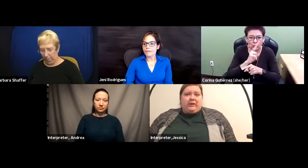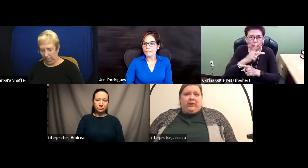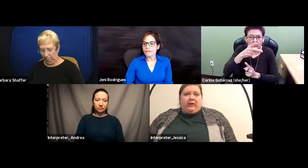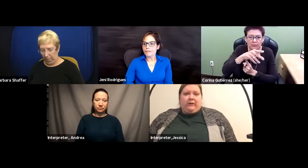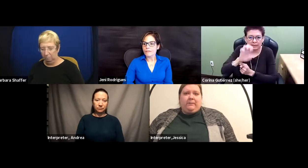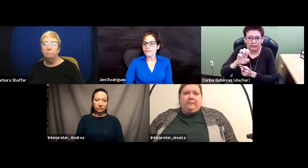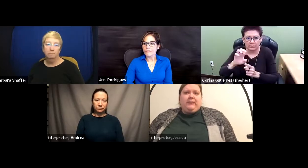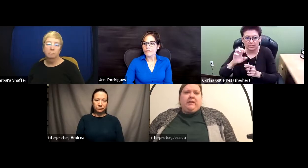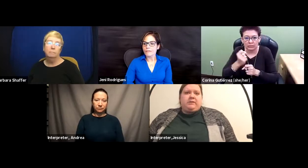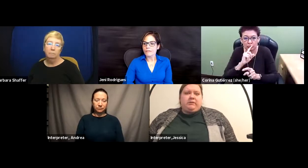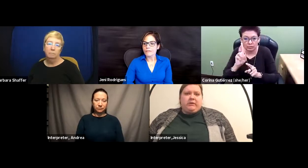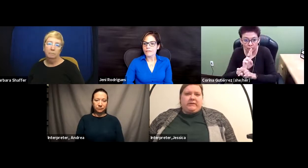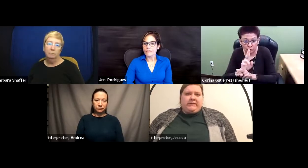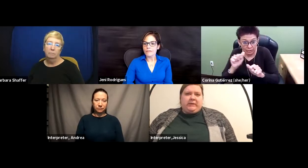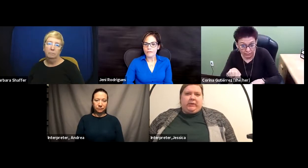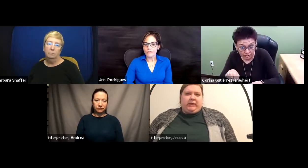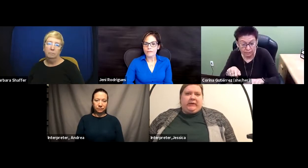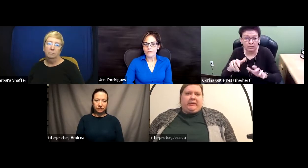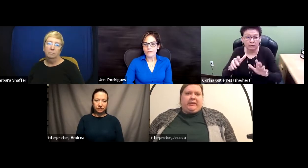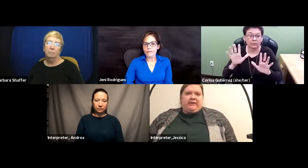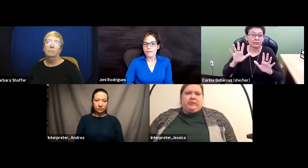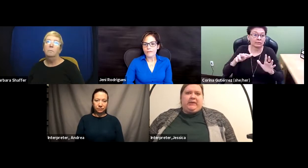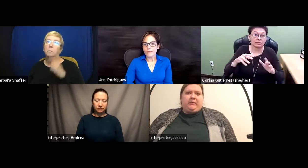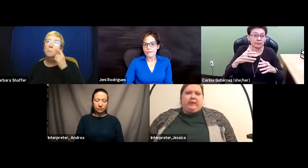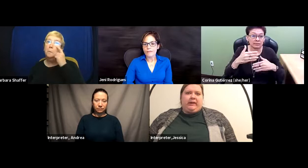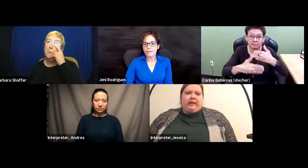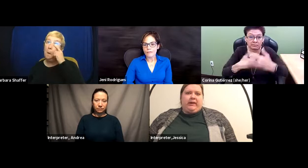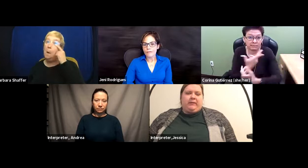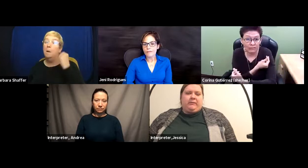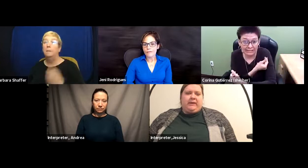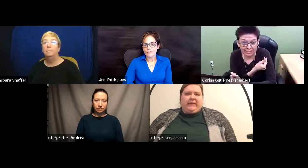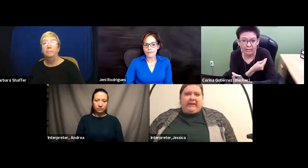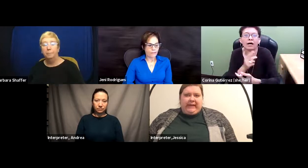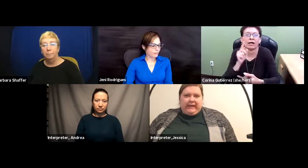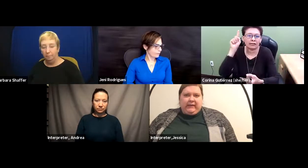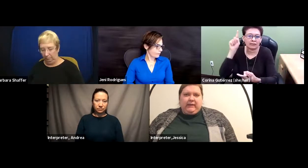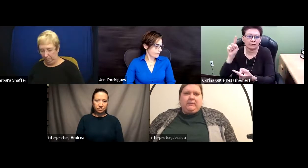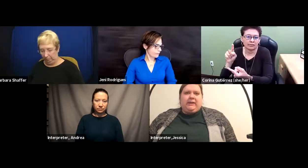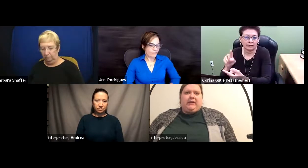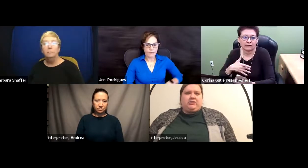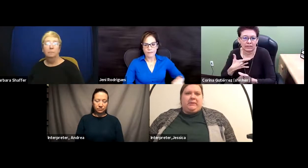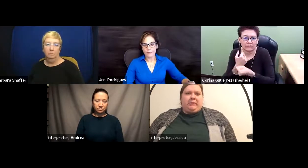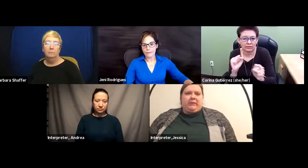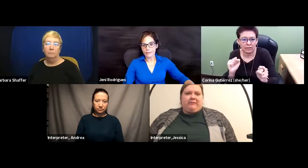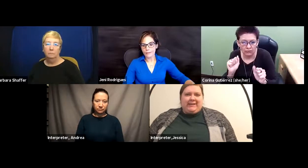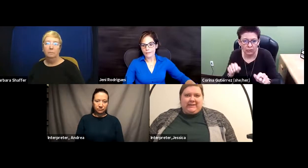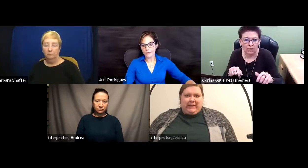occur. So, of course, we did work around that with wearing PPE, making sure people were vaccinated.